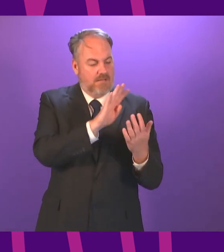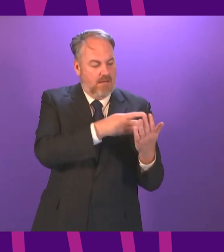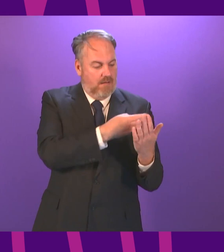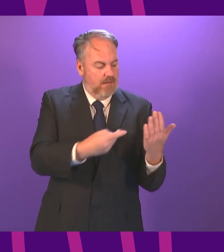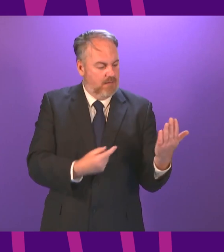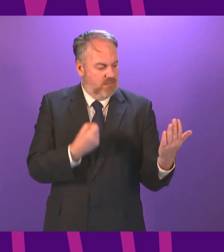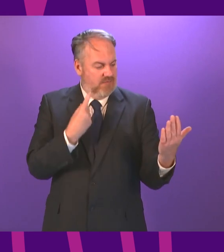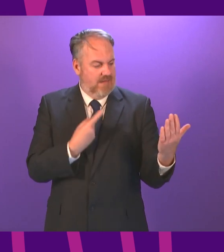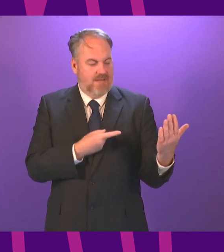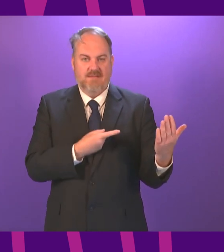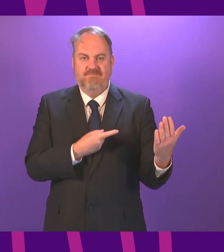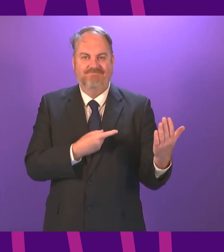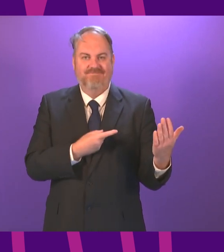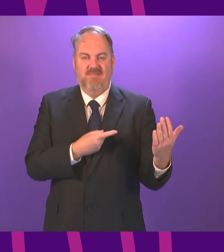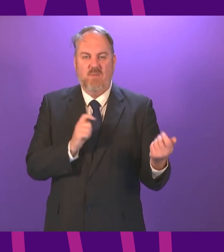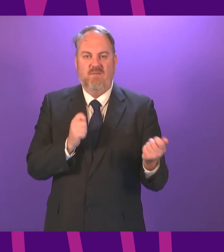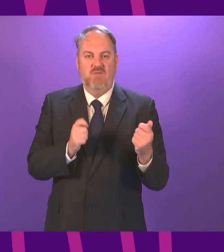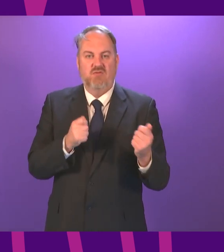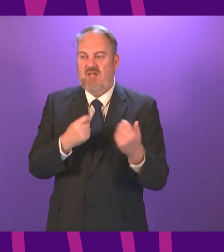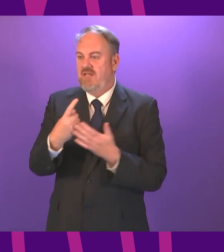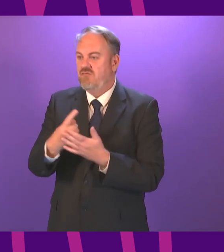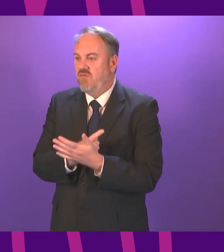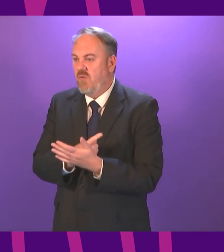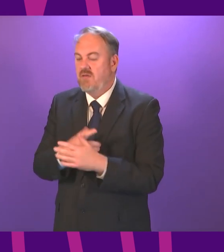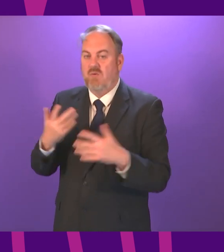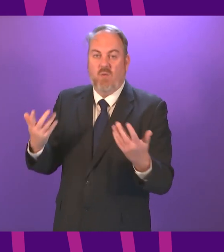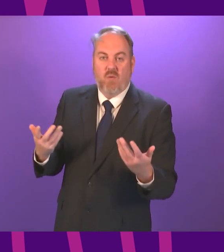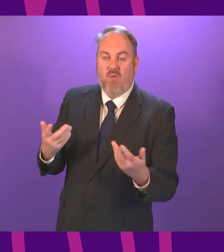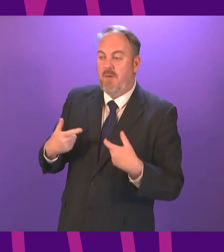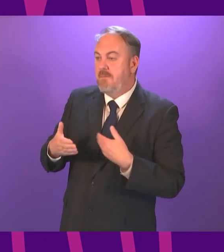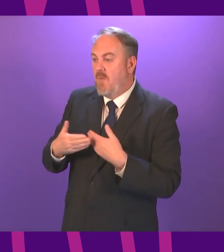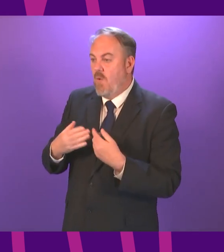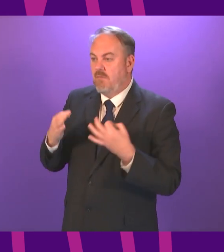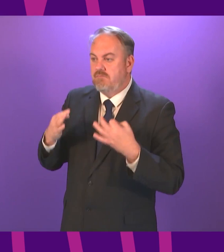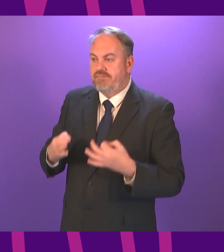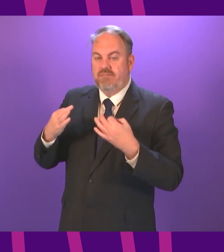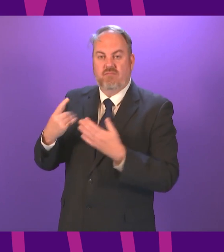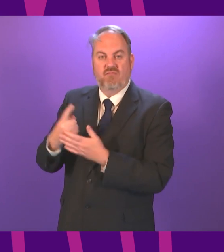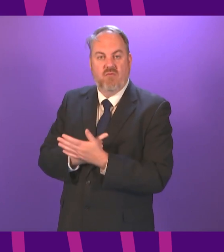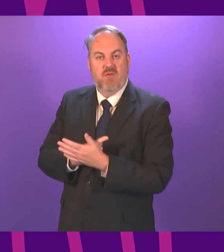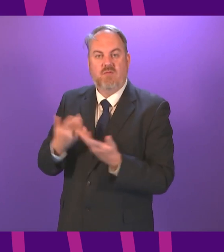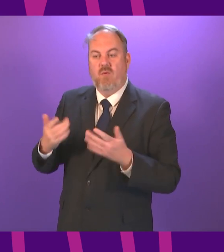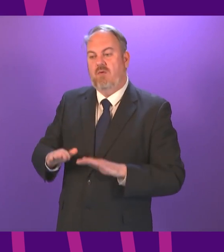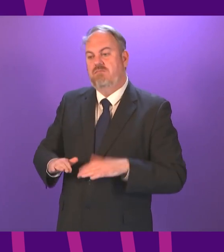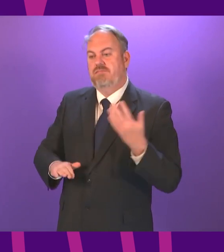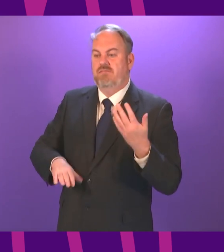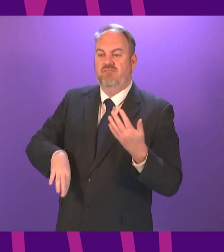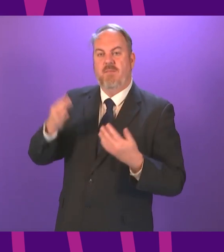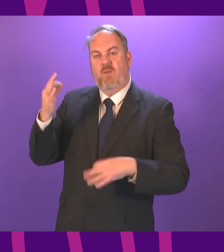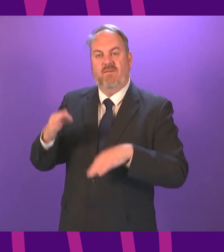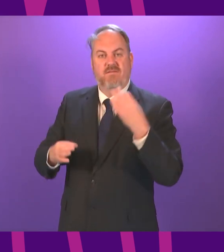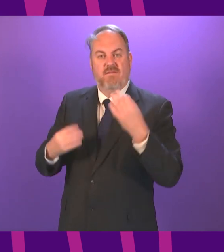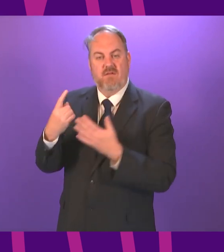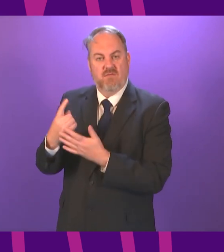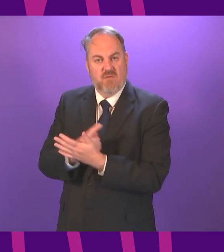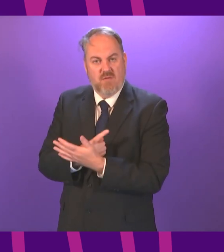allow us to lift restrictions, if that is possible, to be undertaken. So there is a conflict between